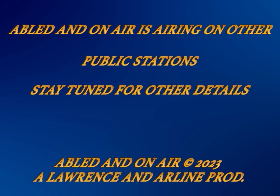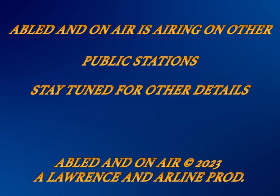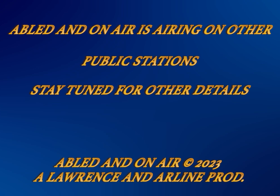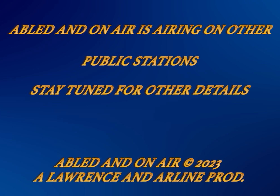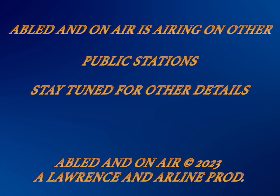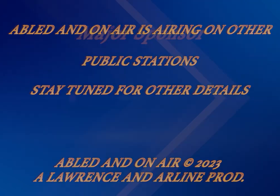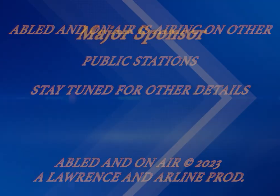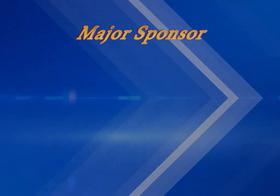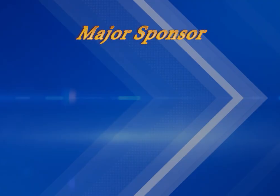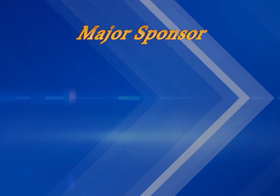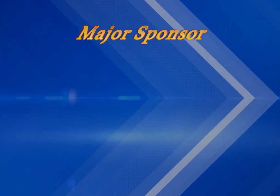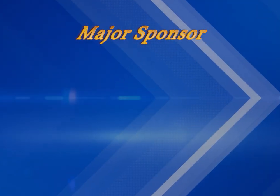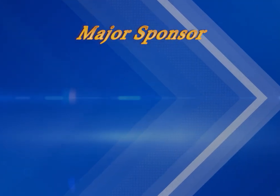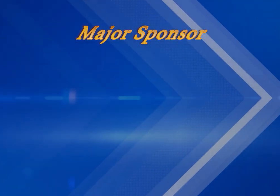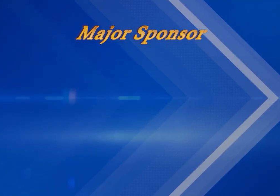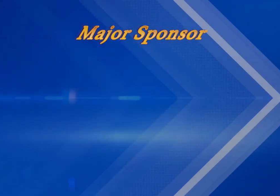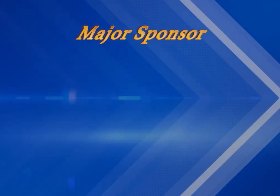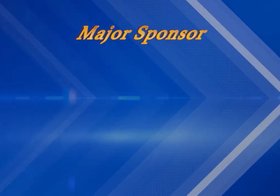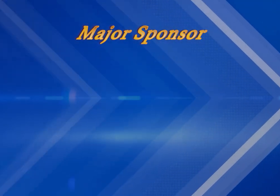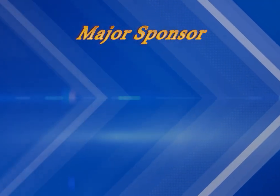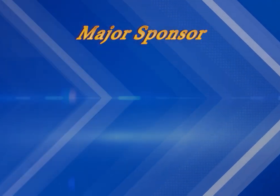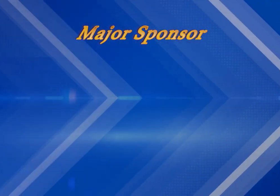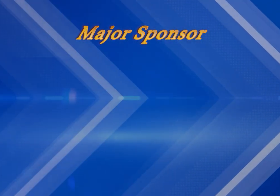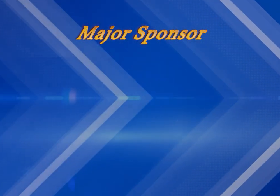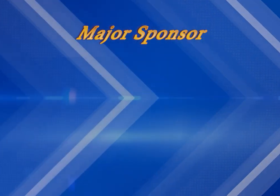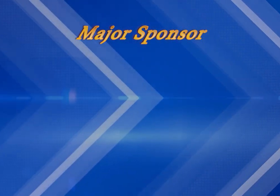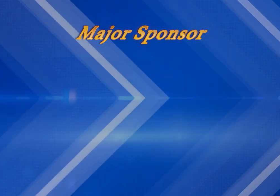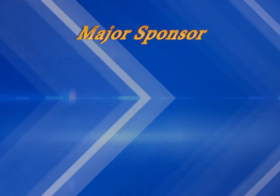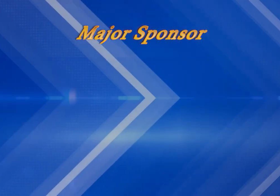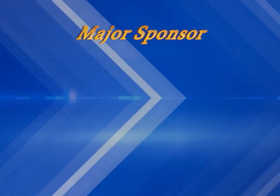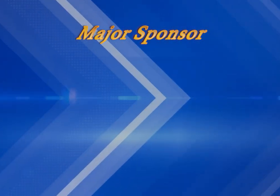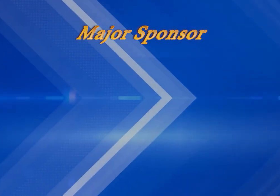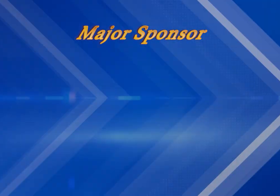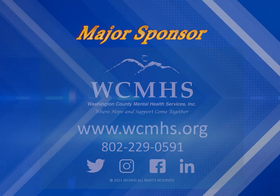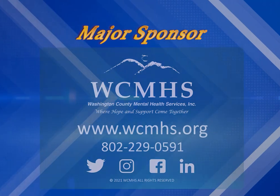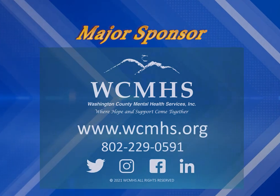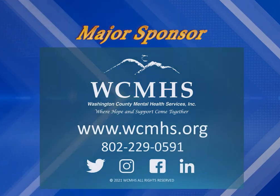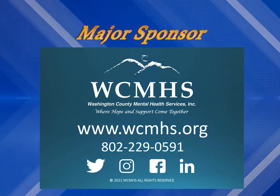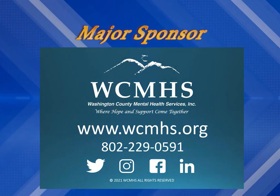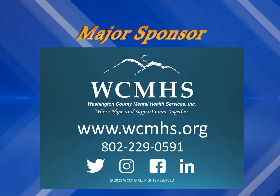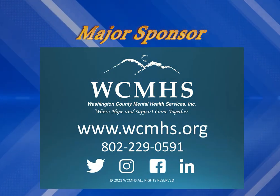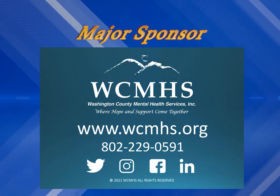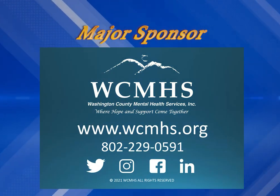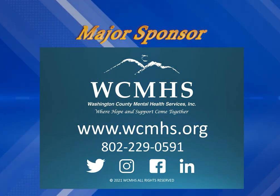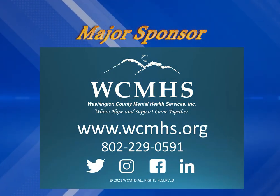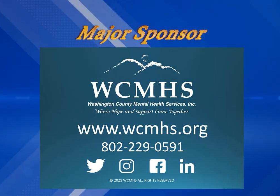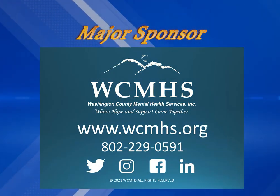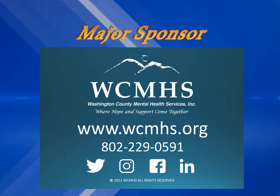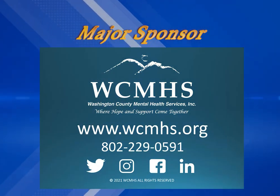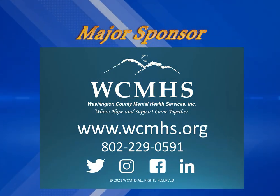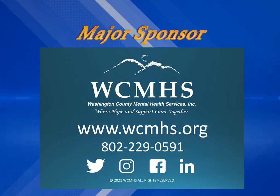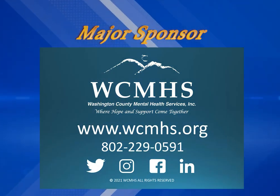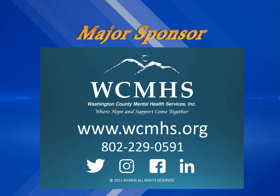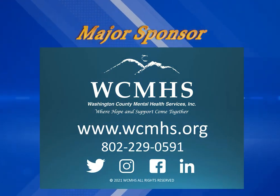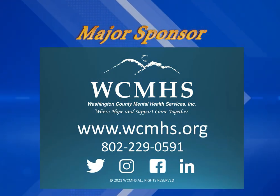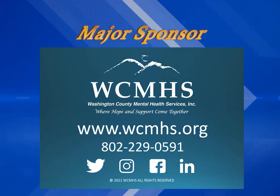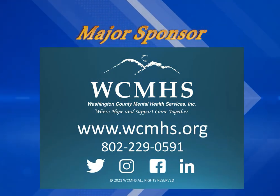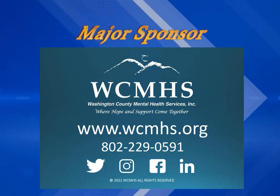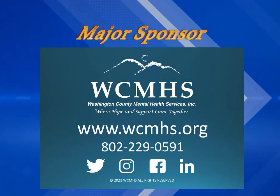Major sponsors for Abled and On Air include Washington County Mental Health, where hope